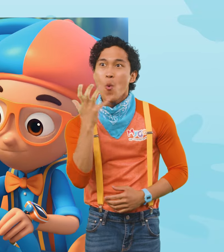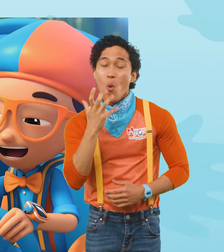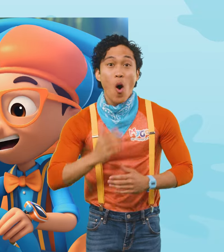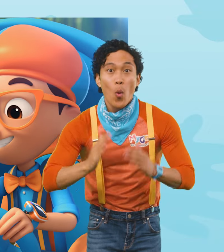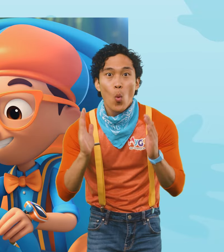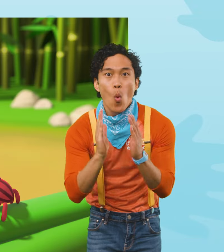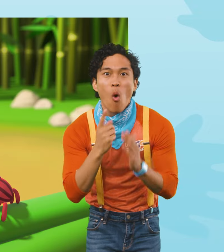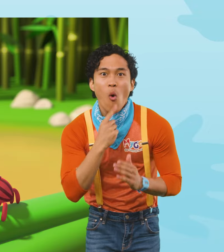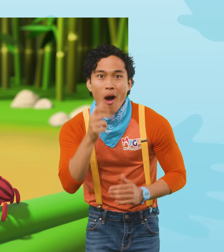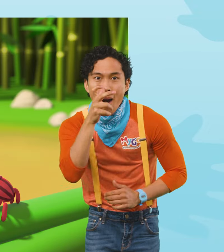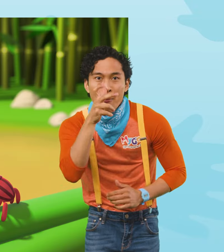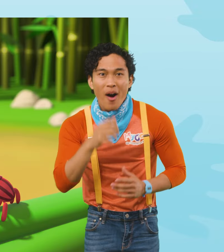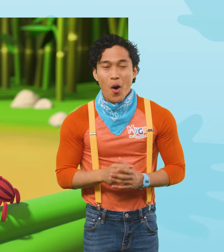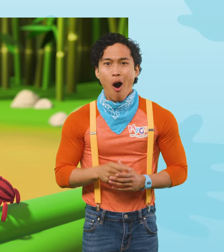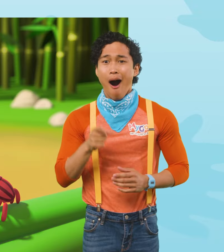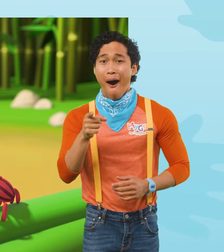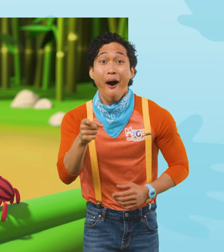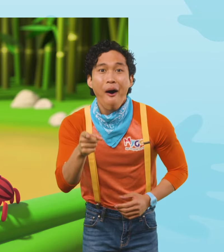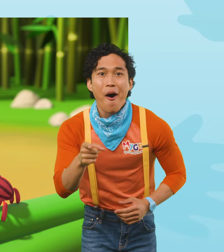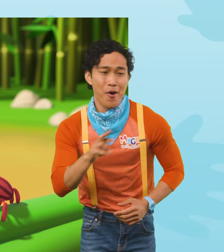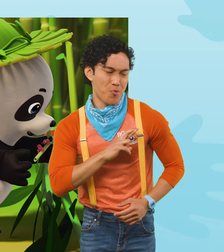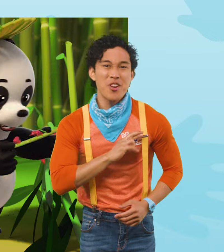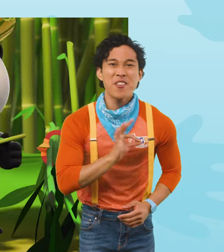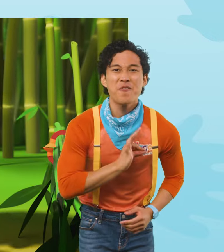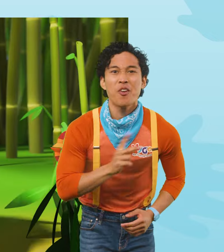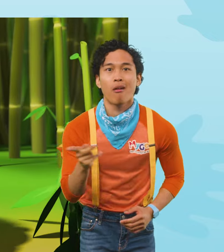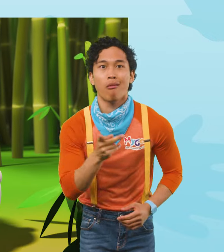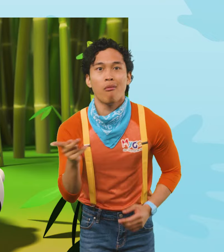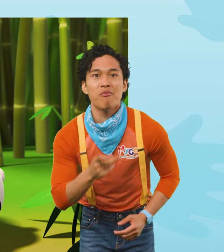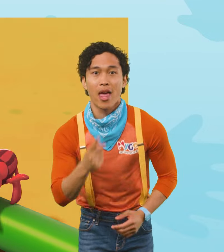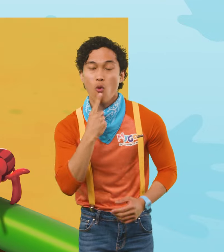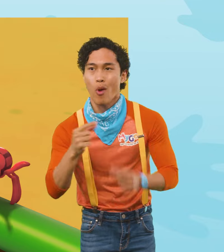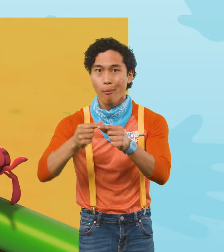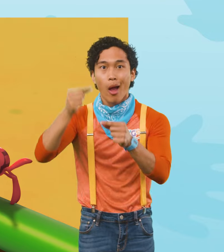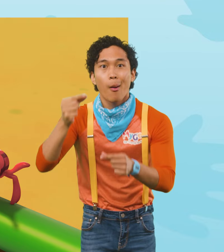bugs! Oh, it's Reese and Fiona. They're red bamboo weevils. Hi, buggies!